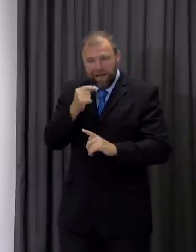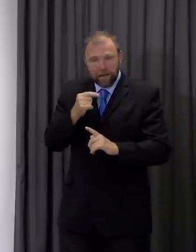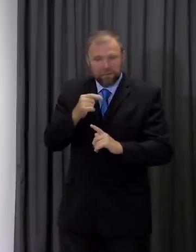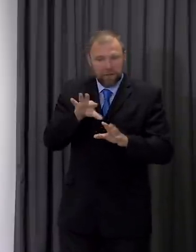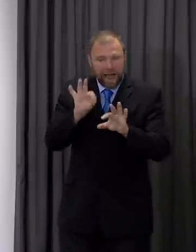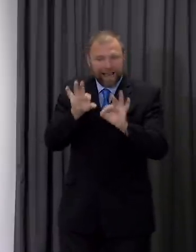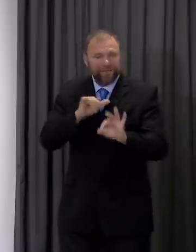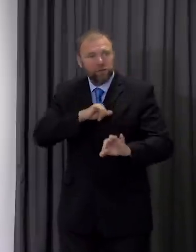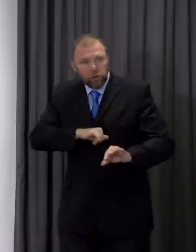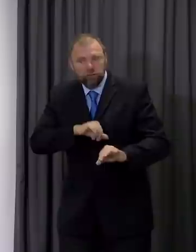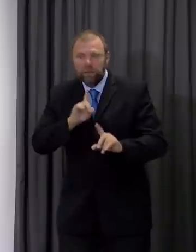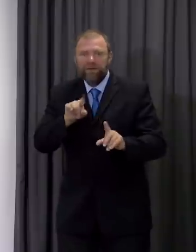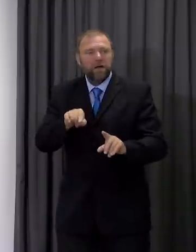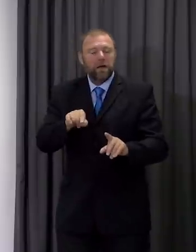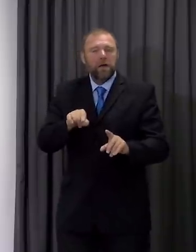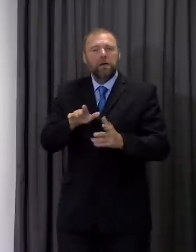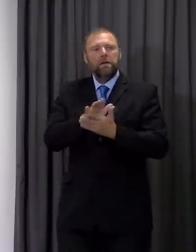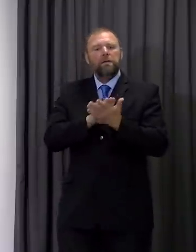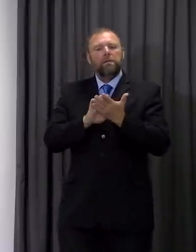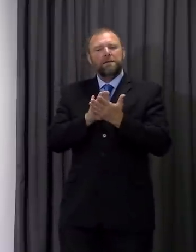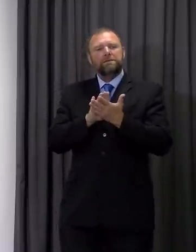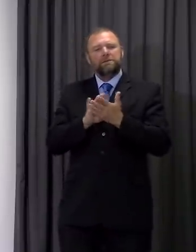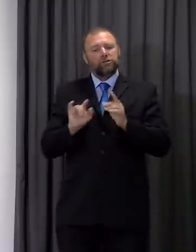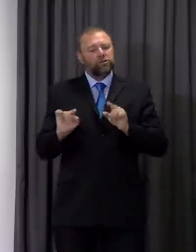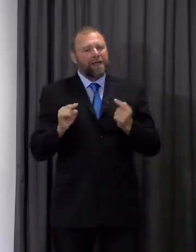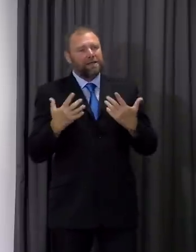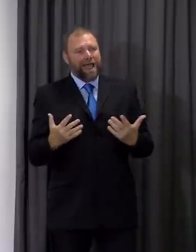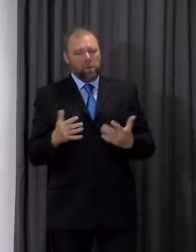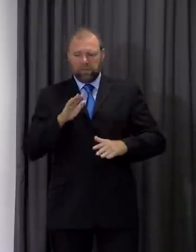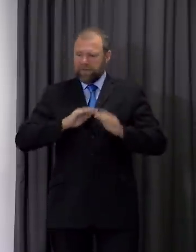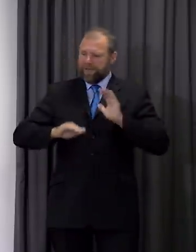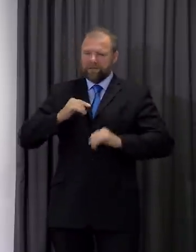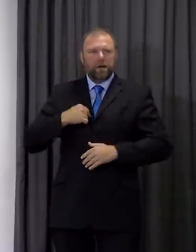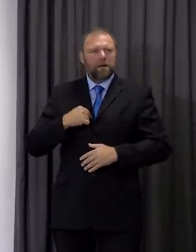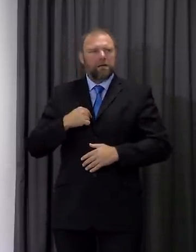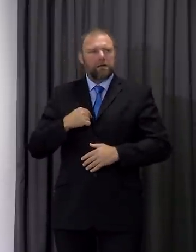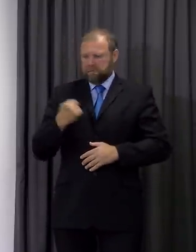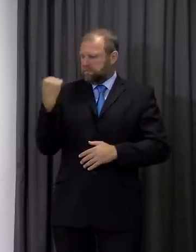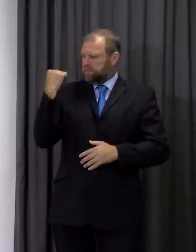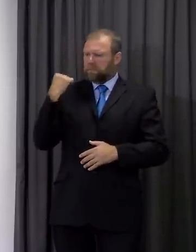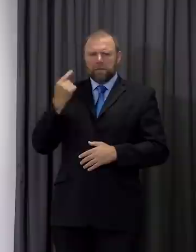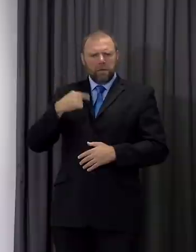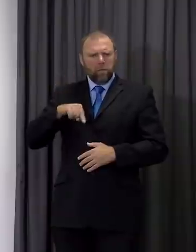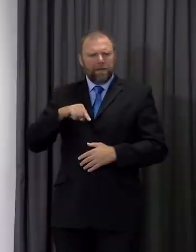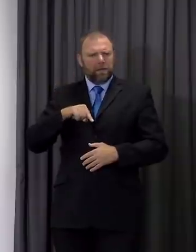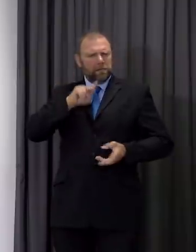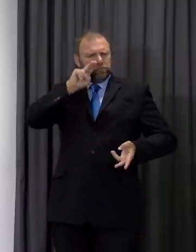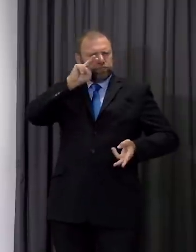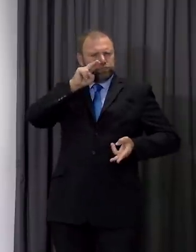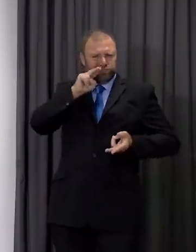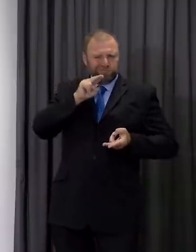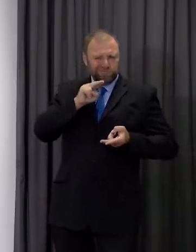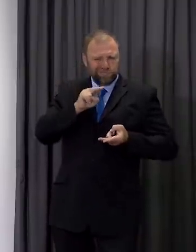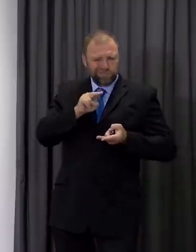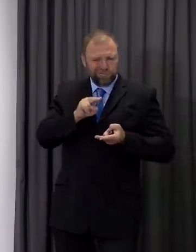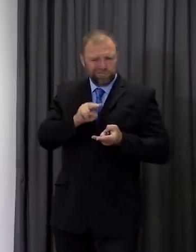how we've chosen to behave through the summer and going into the autumn. We suppressed coronavirus pretty significantly through the summer. We